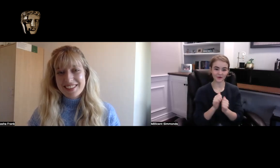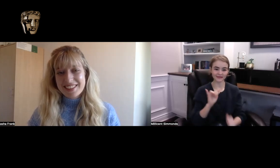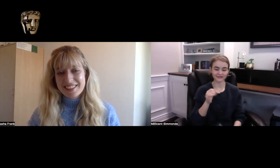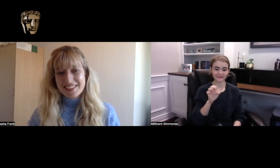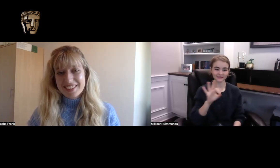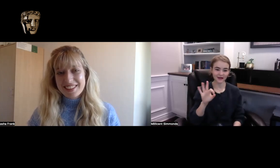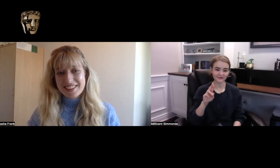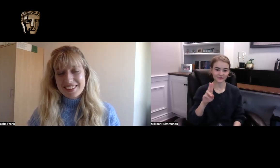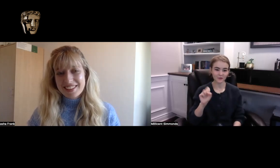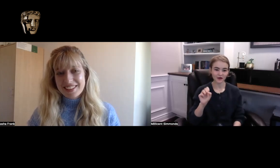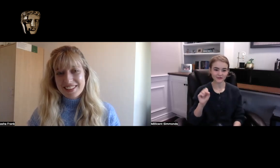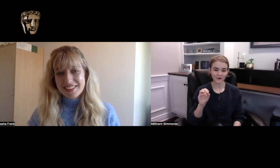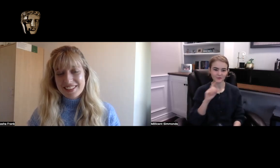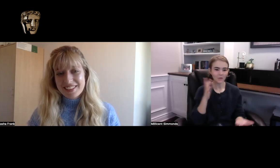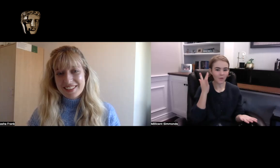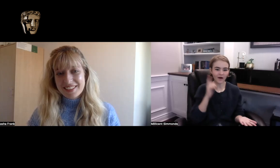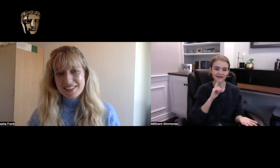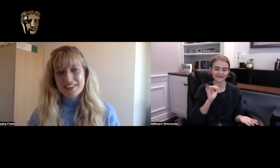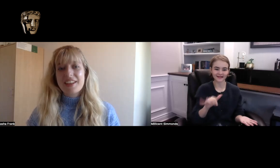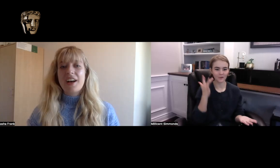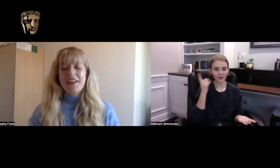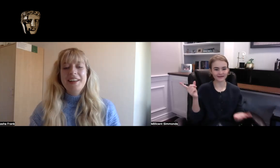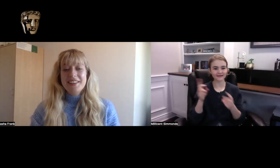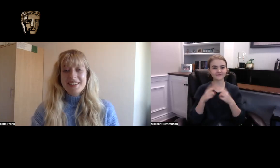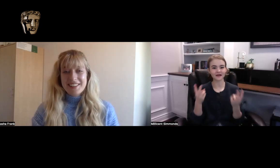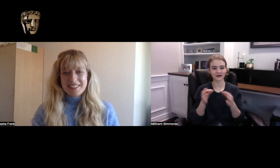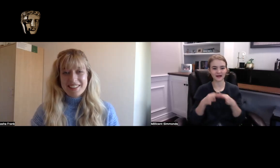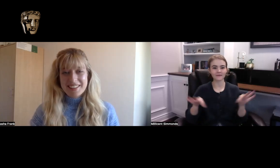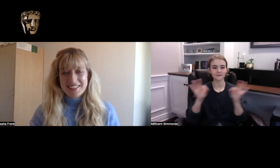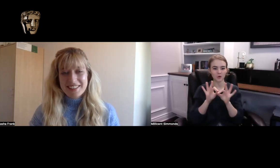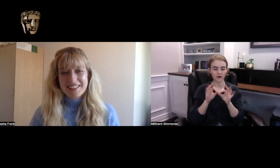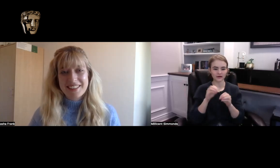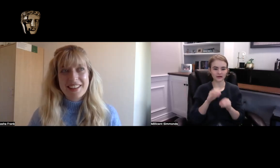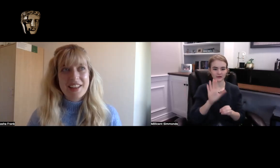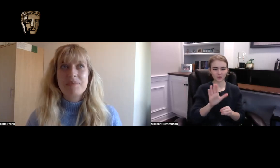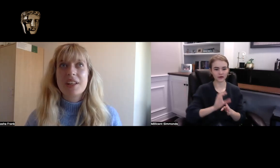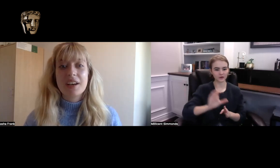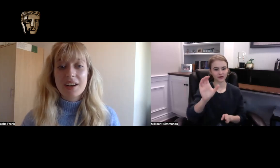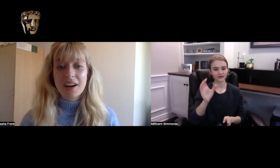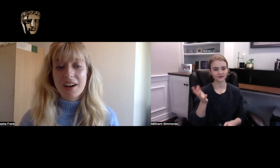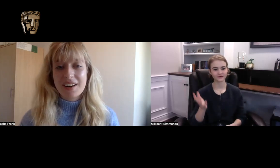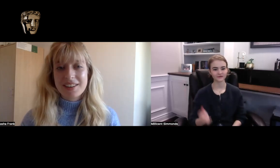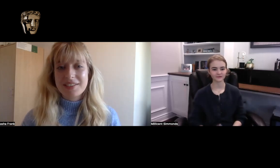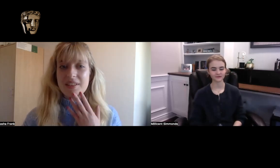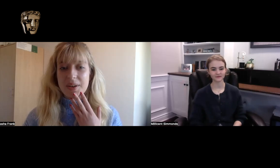work with Jeff Russo someday. Why is that? He's very important in your career.